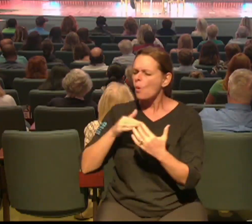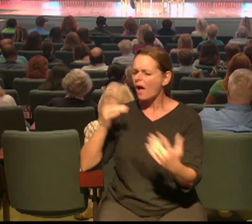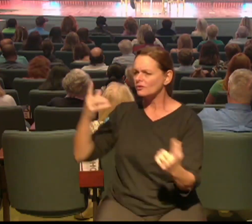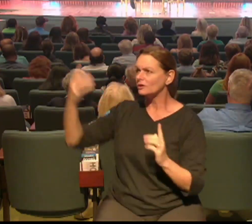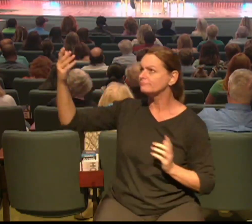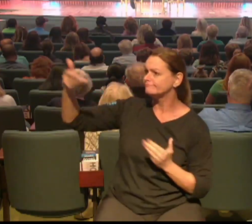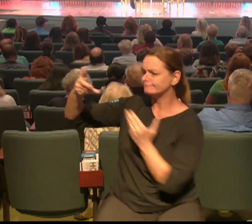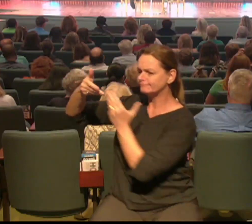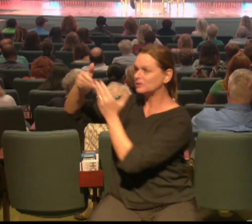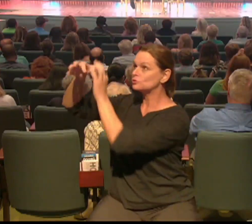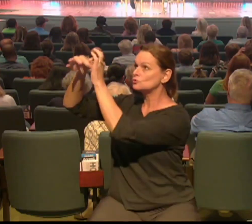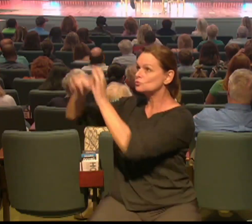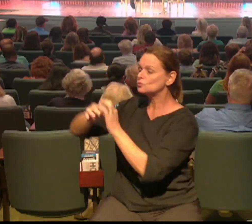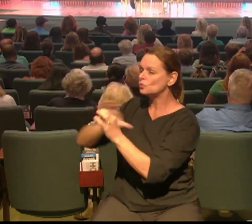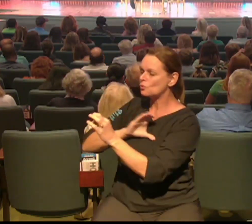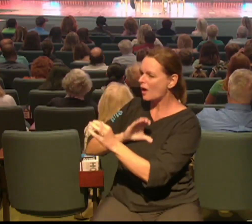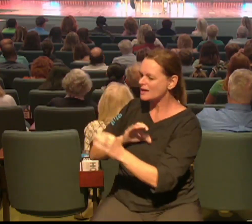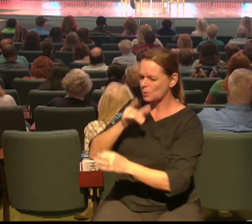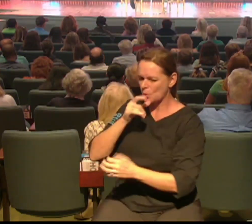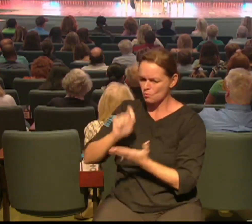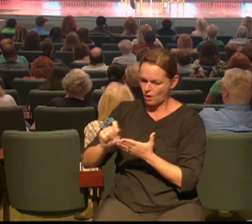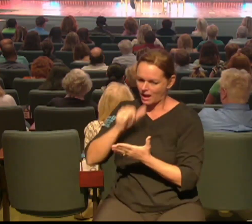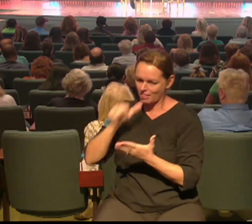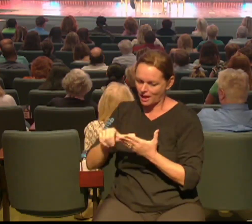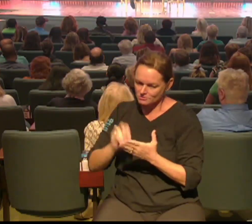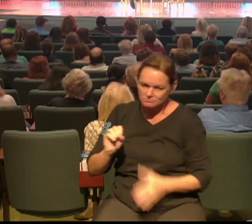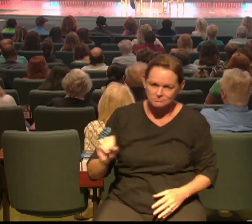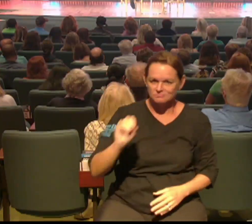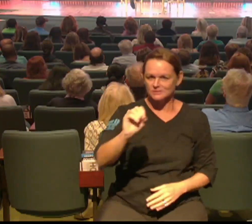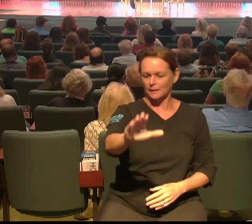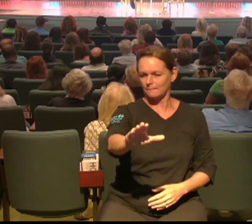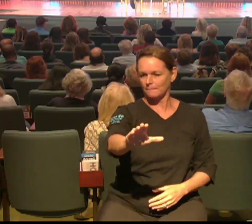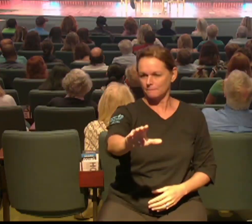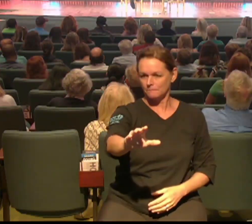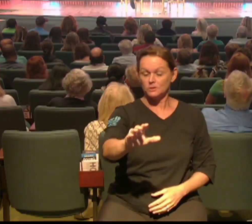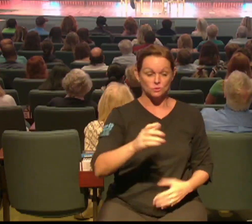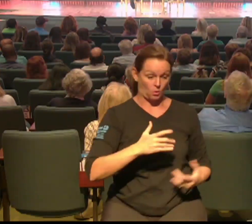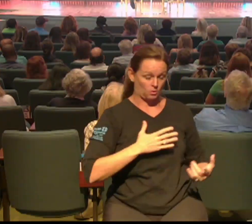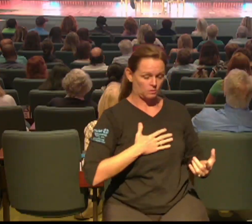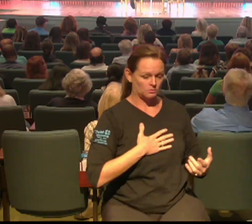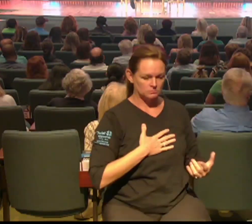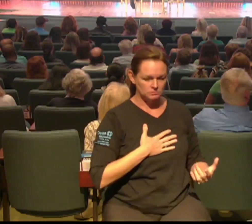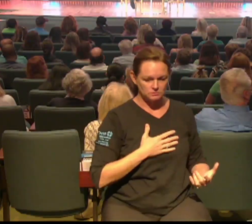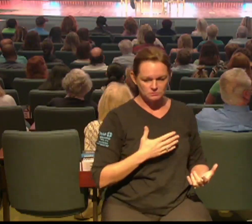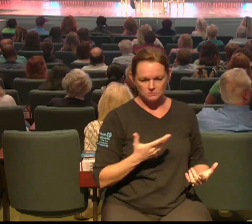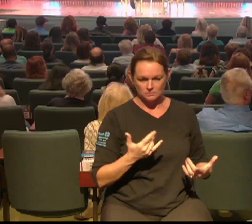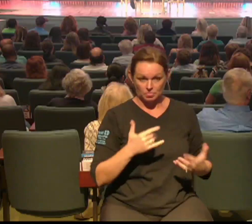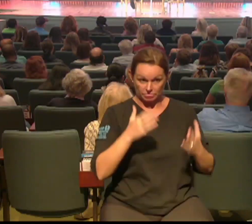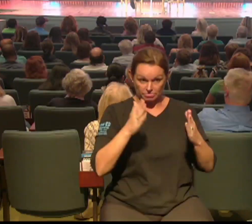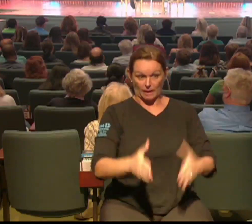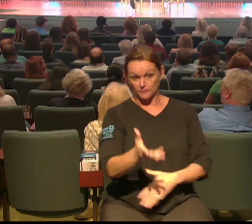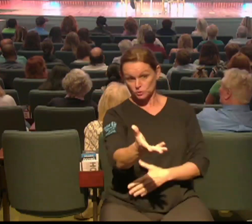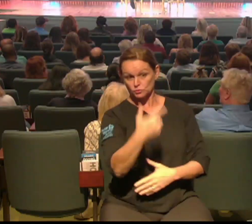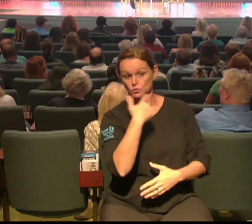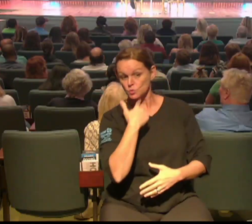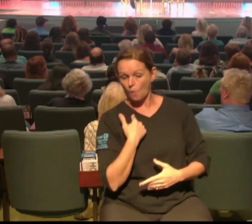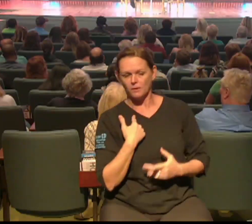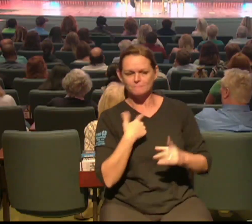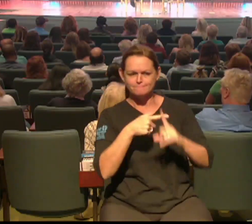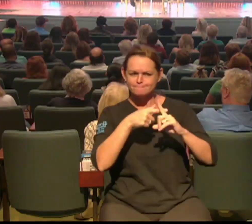for carrying the message of hope to you and so I wrote this to the person responsible for bringing me to Jesus and I just wanted to read it to you.